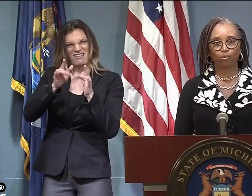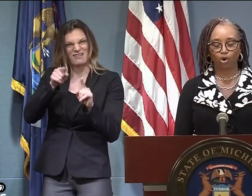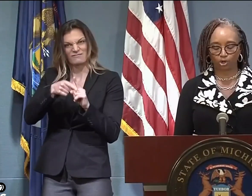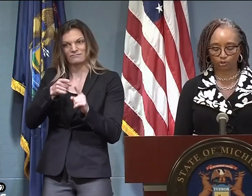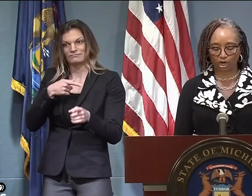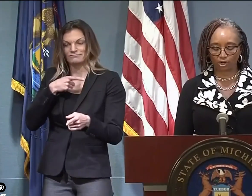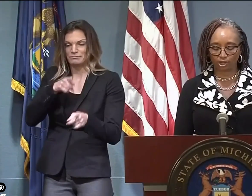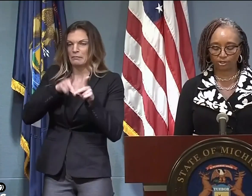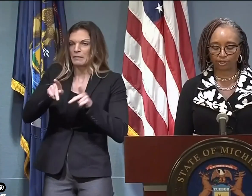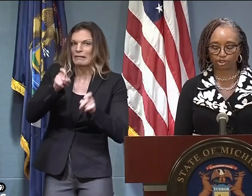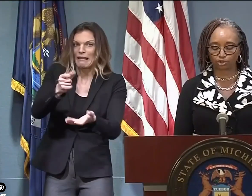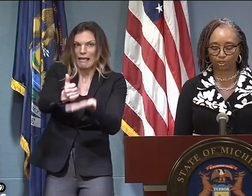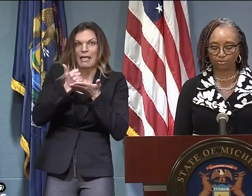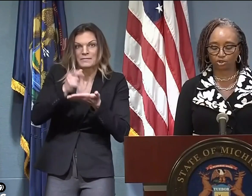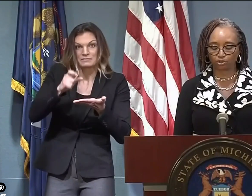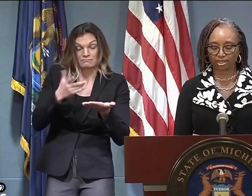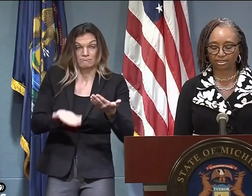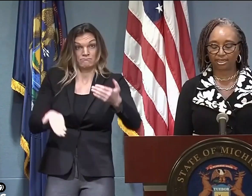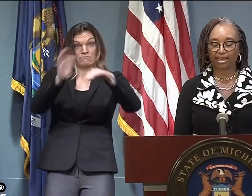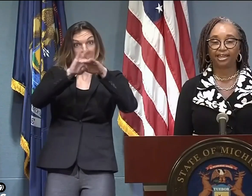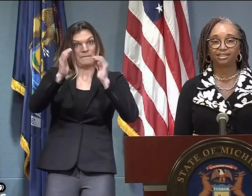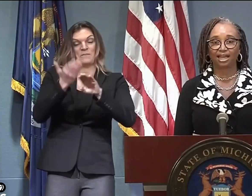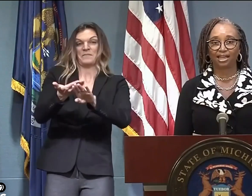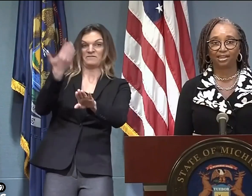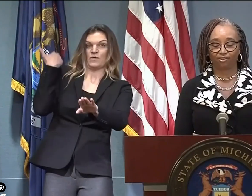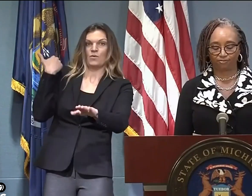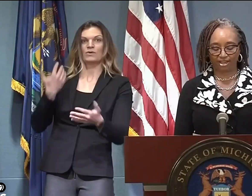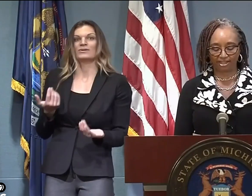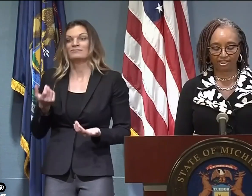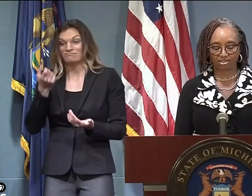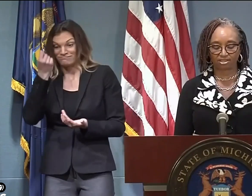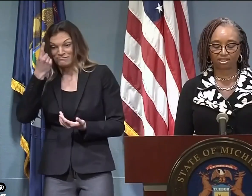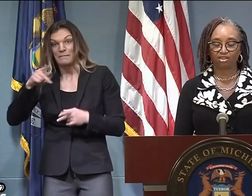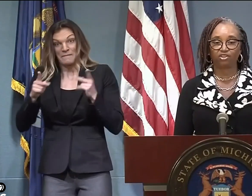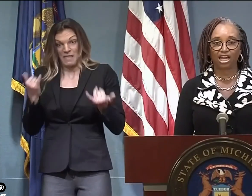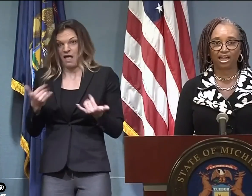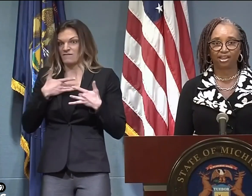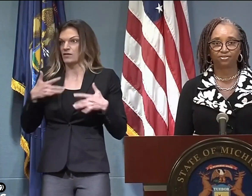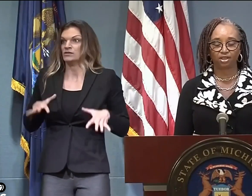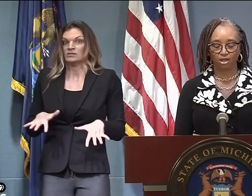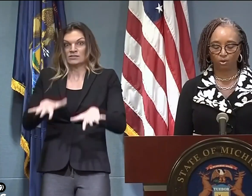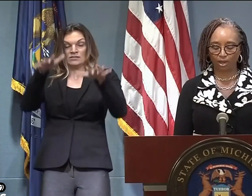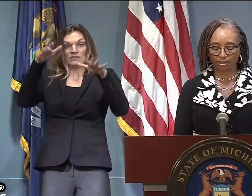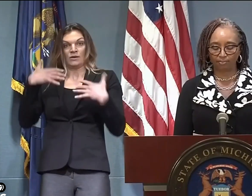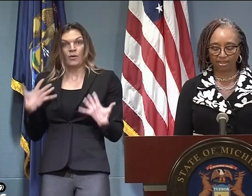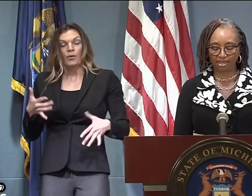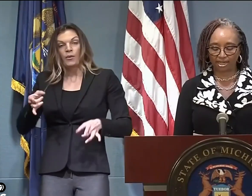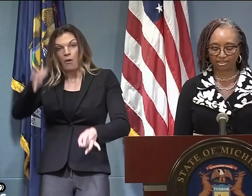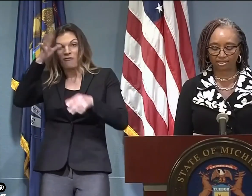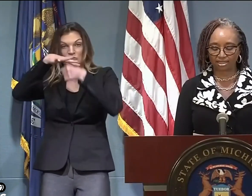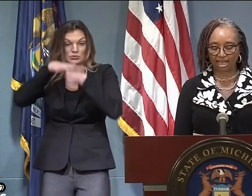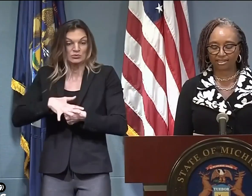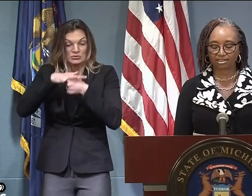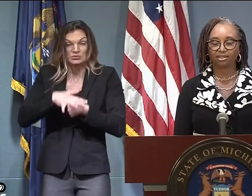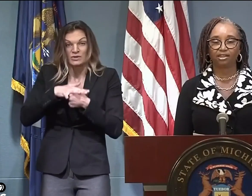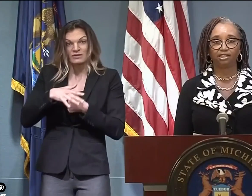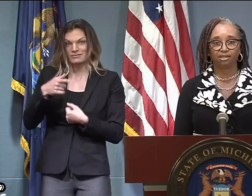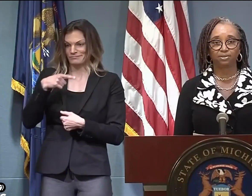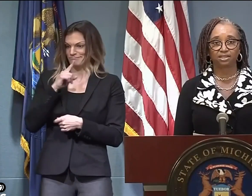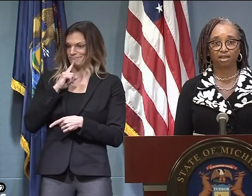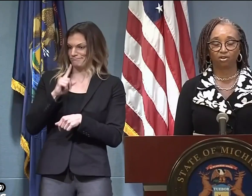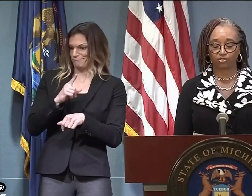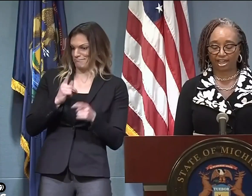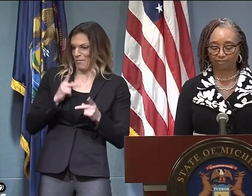last year. Health care workers are under extreme stress and anxiety fighting to save lives